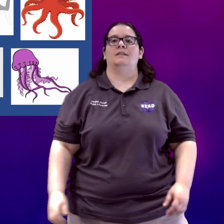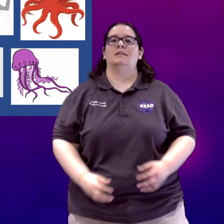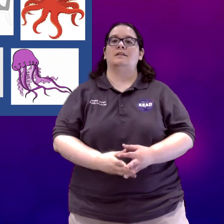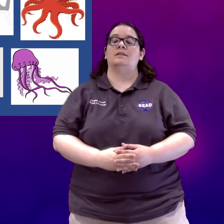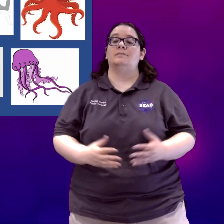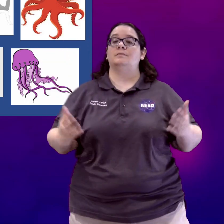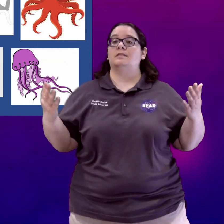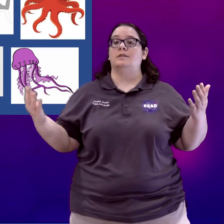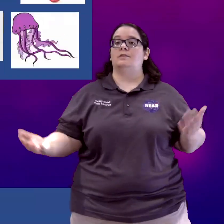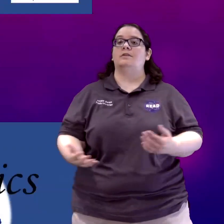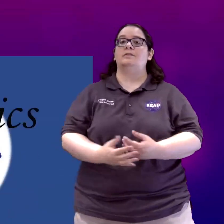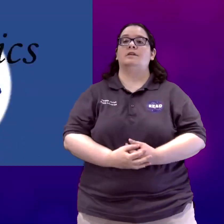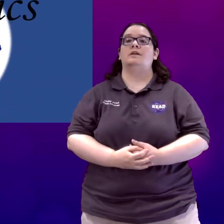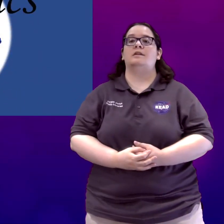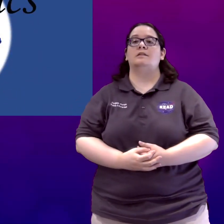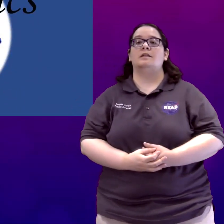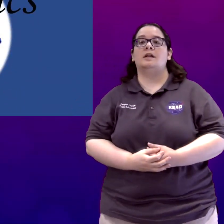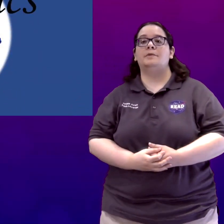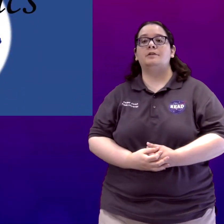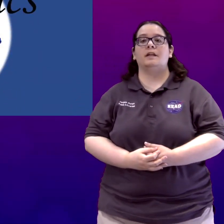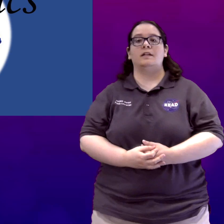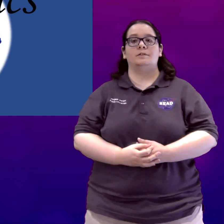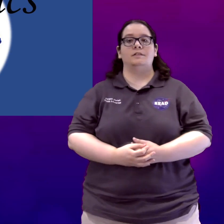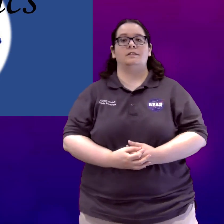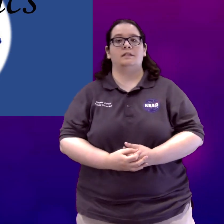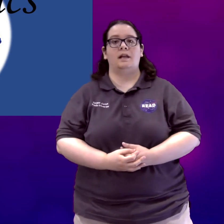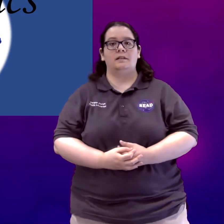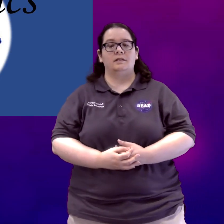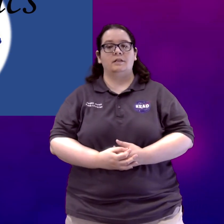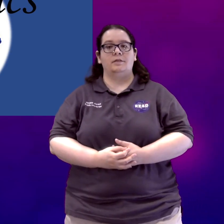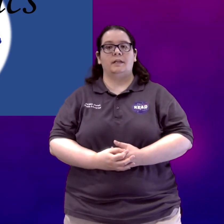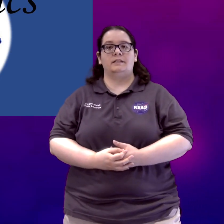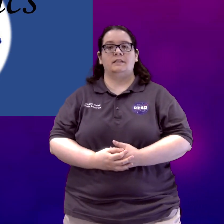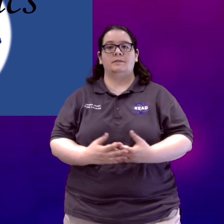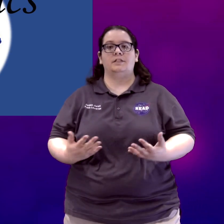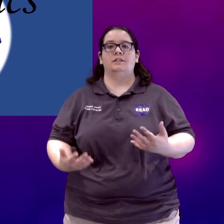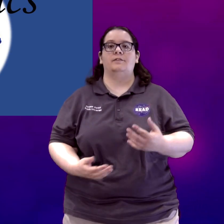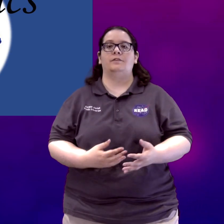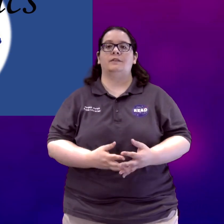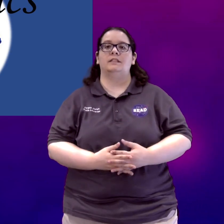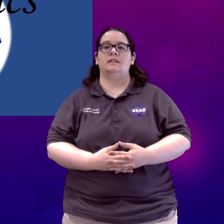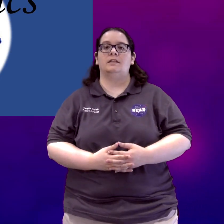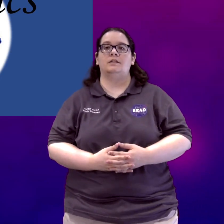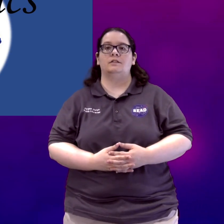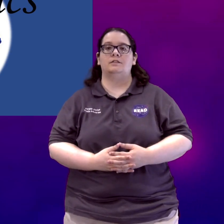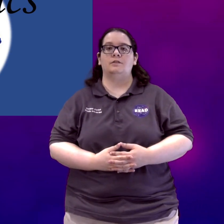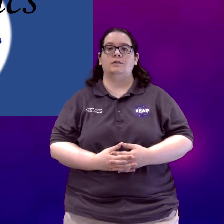All right. So those are a couple more animals that you might see, especially if you visit the zoo or